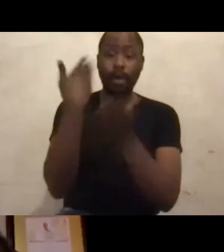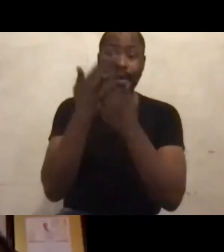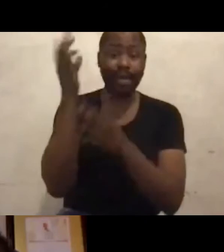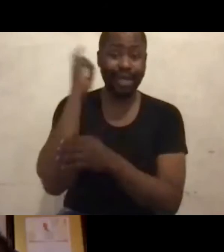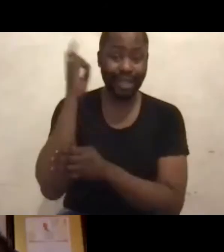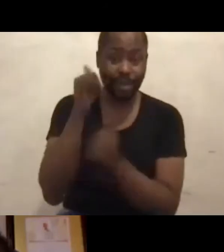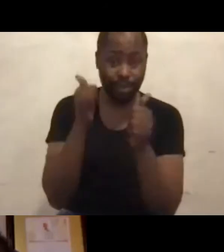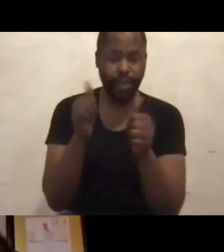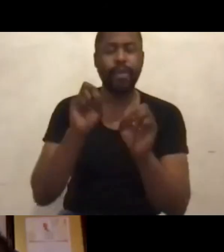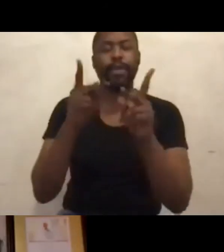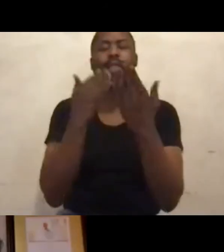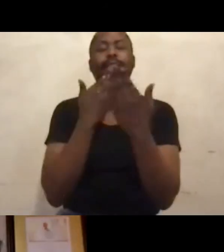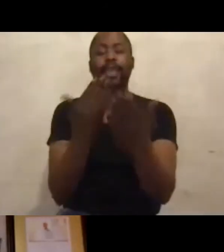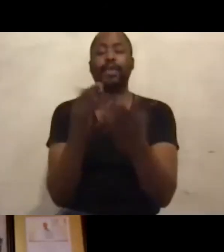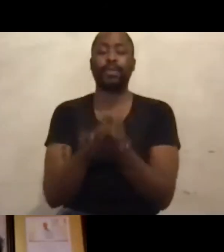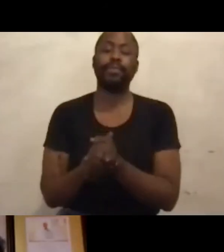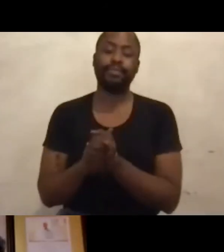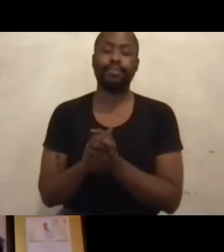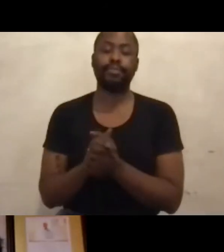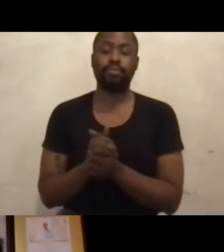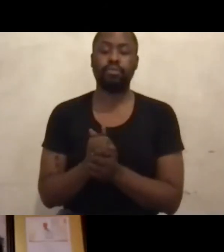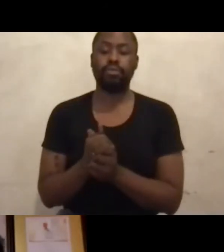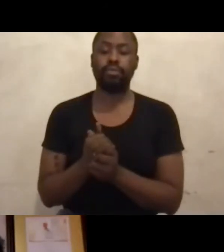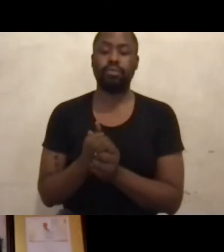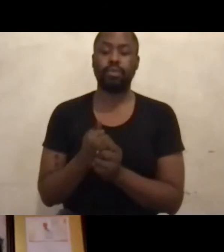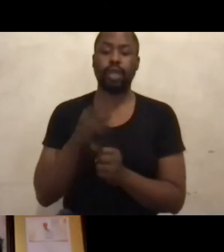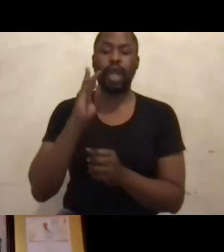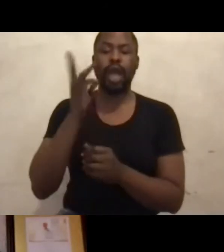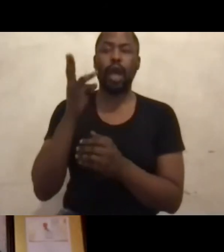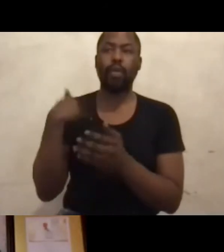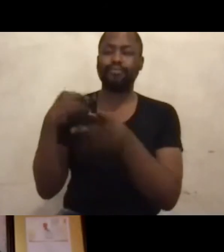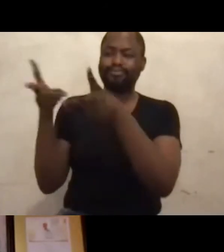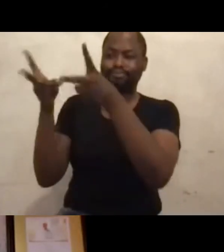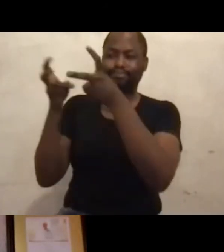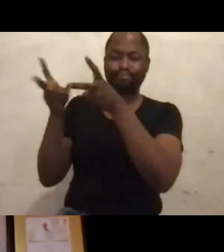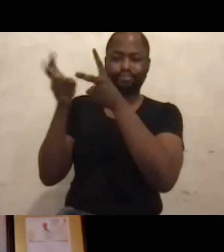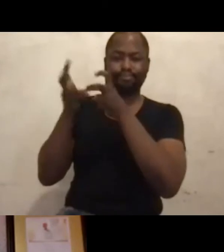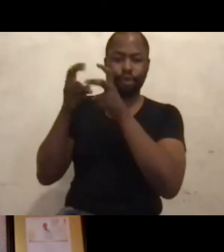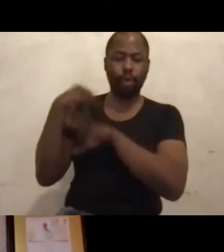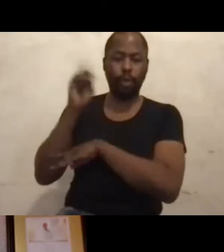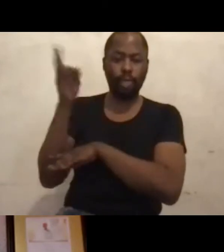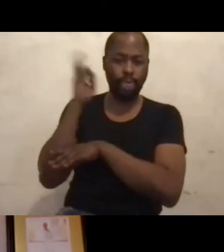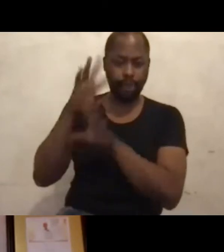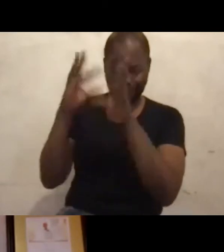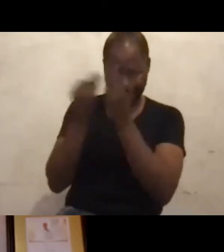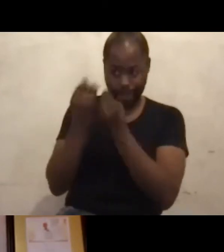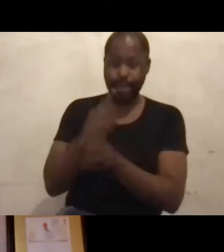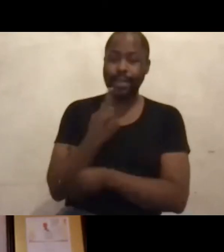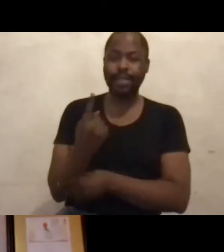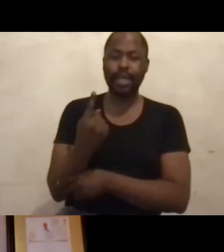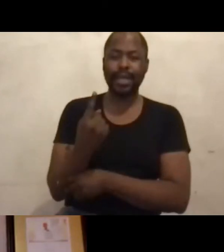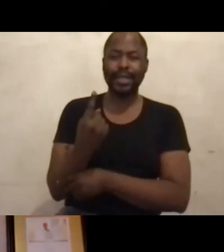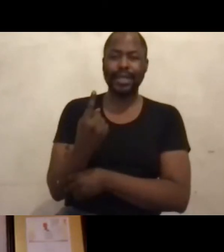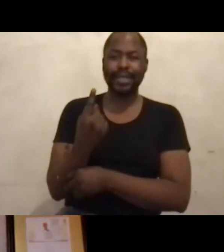Okay, thank you. Just my takeaway from what Musa has been saying is, I like the concept of